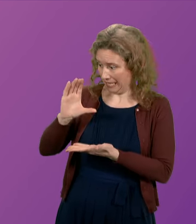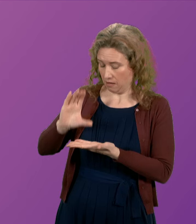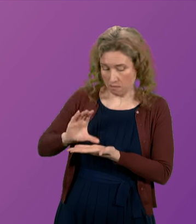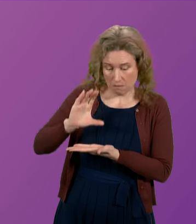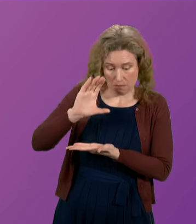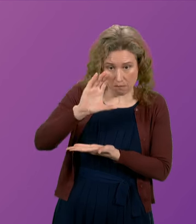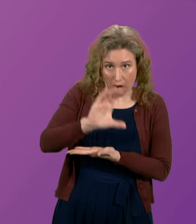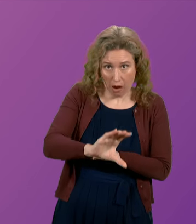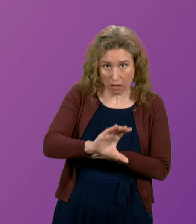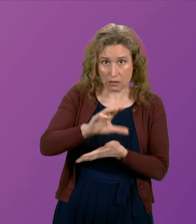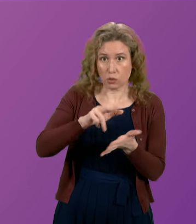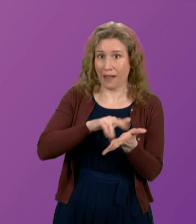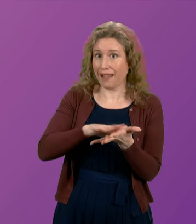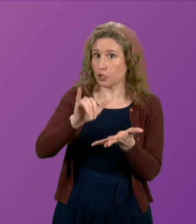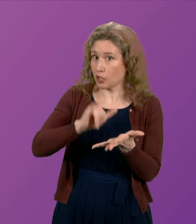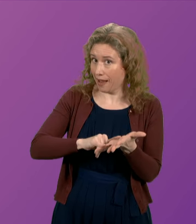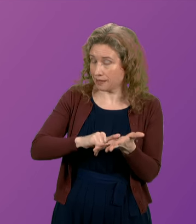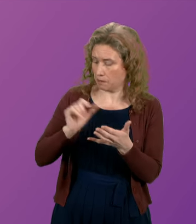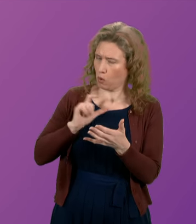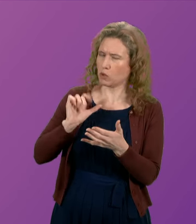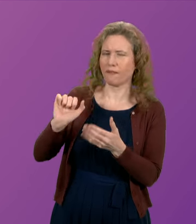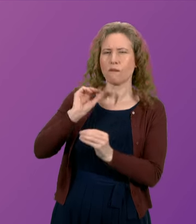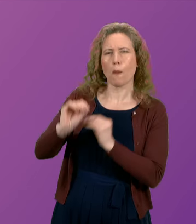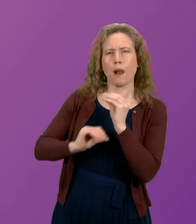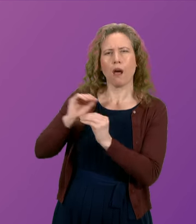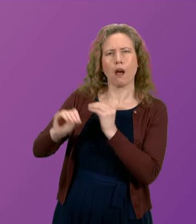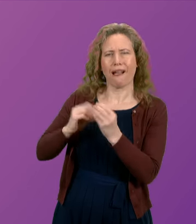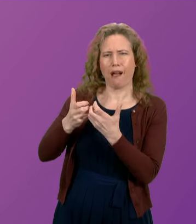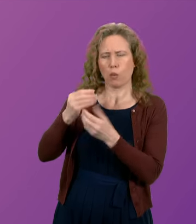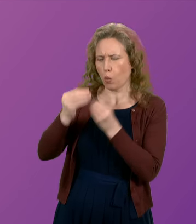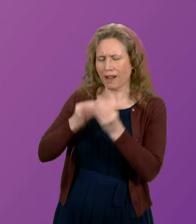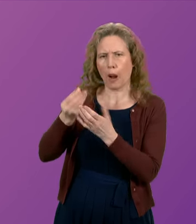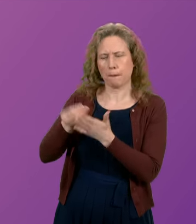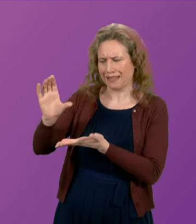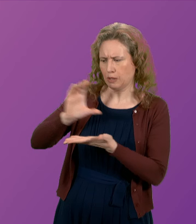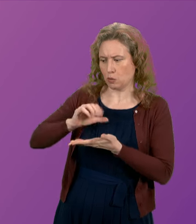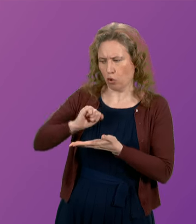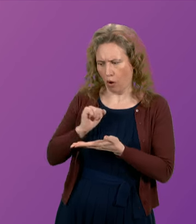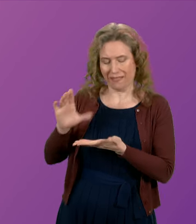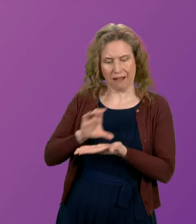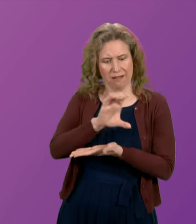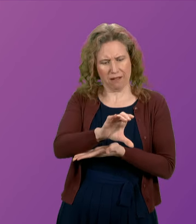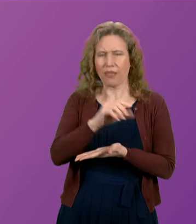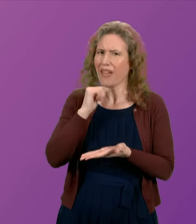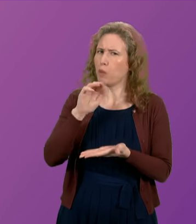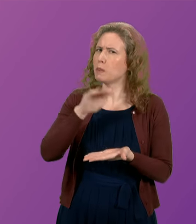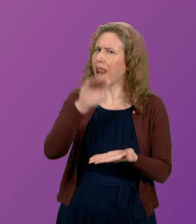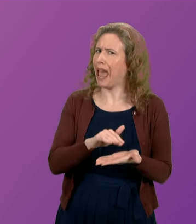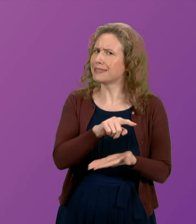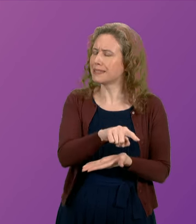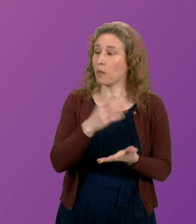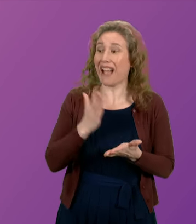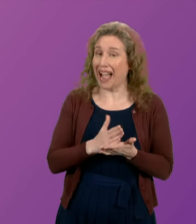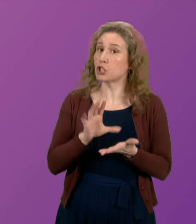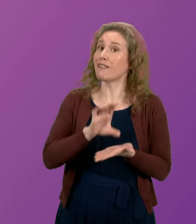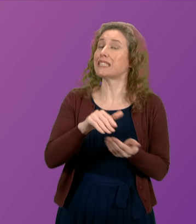as a consequence of UK funding formulas, we would have passed on a lower amount of money than we have actually invested in